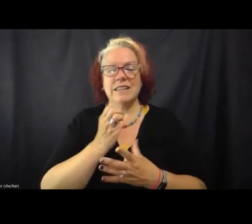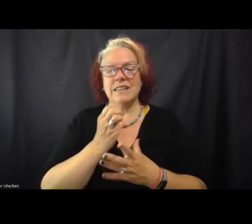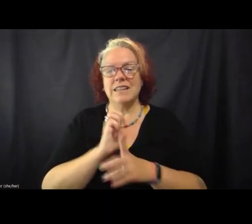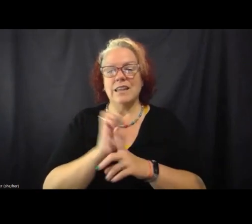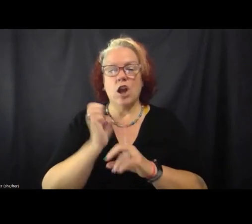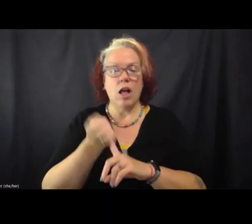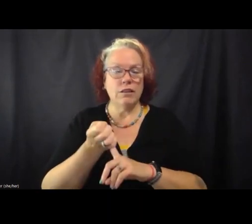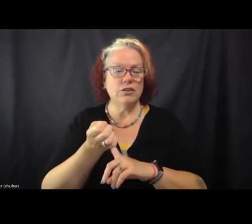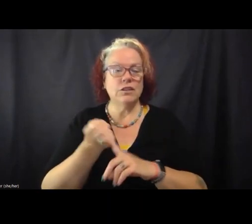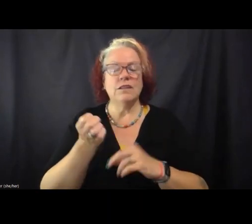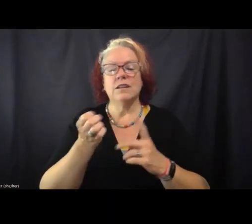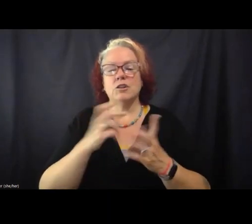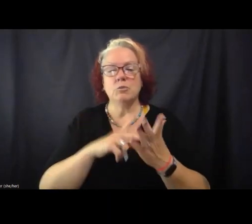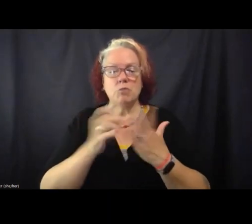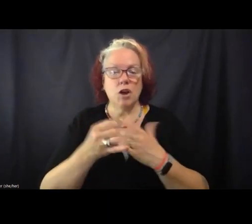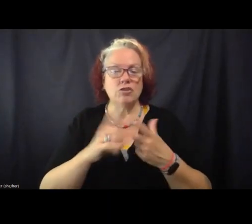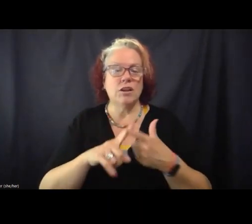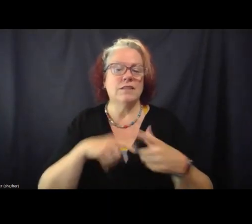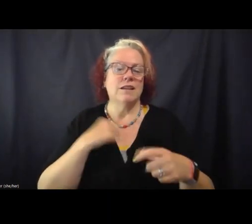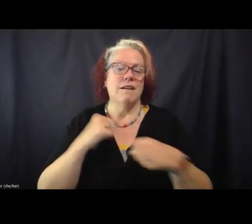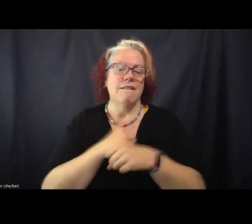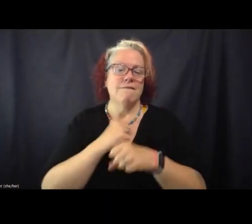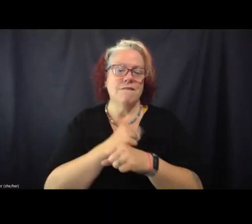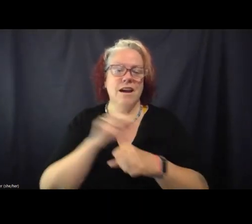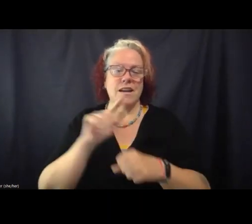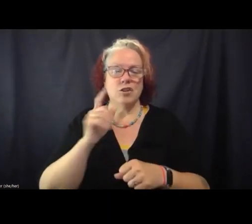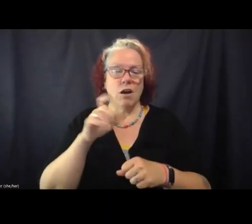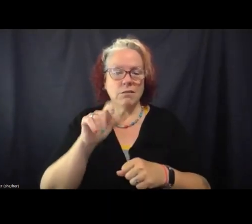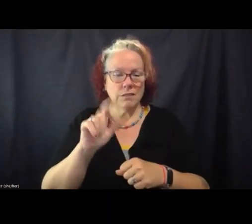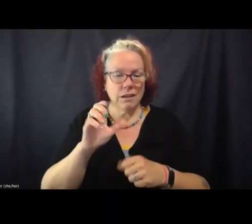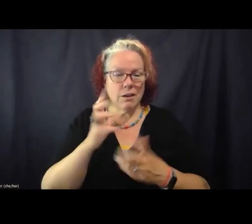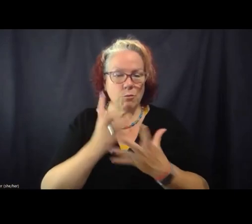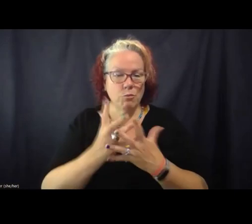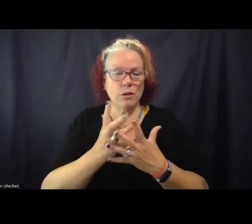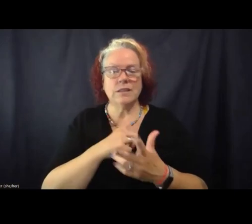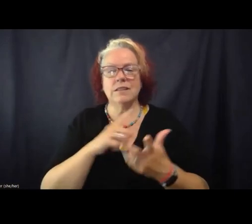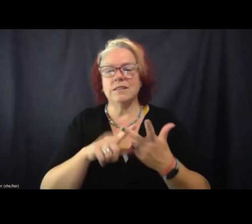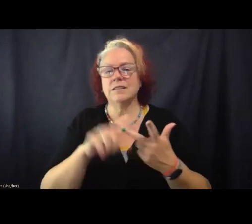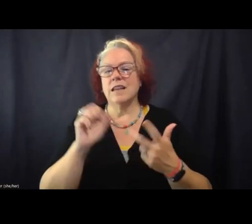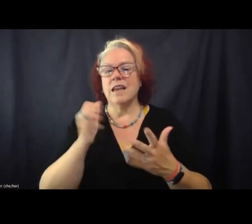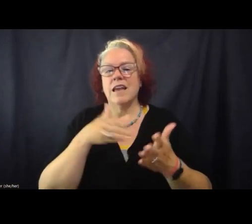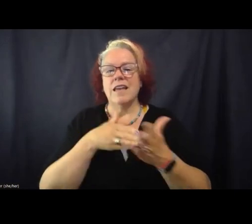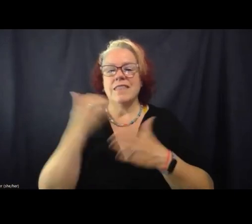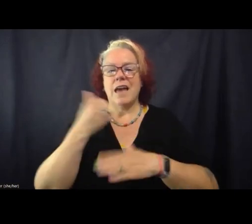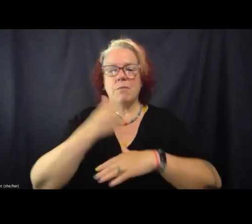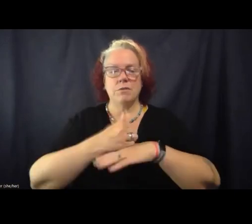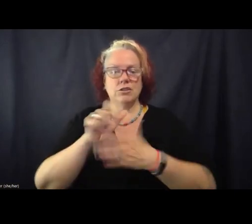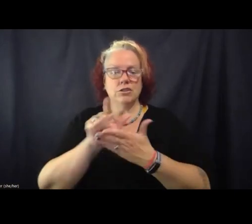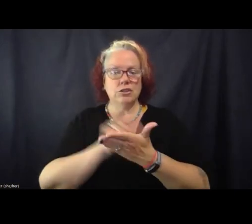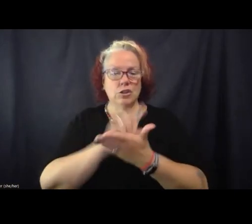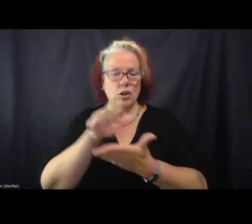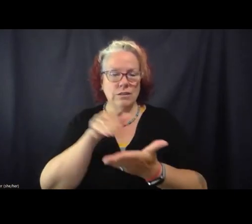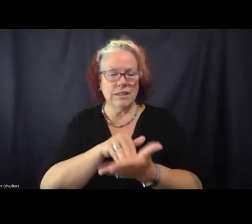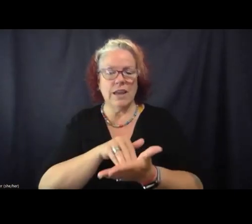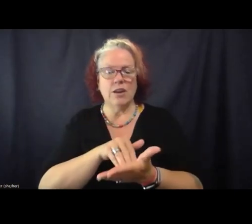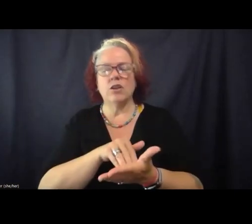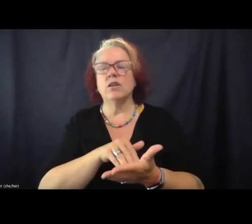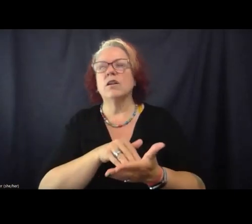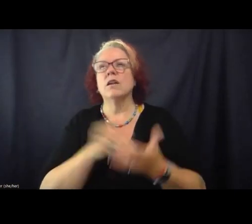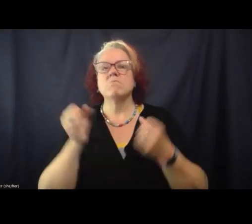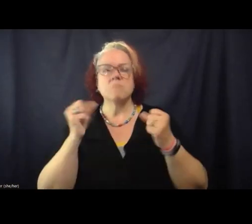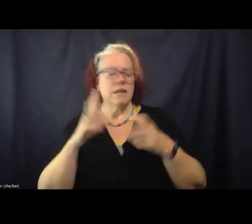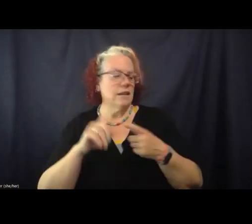Toxic Prisons and the Abolitionist Law Center. A lot of these folks had extensive experience using